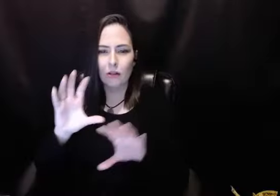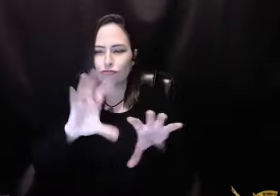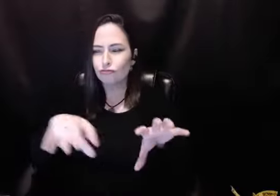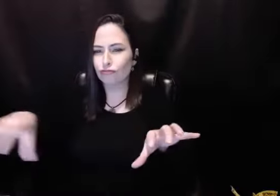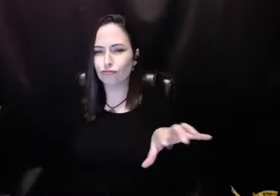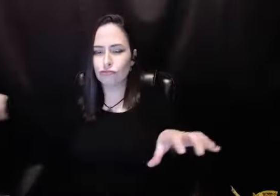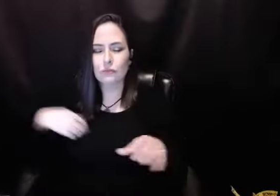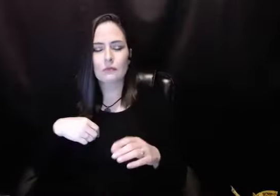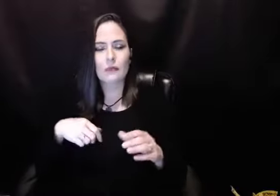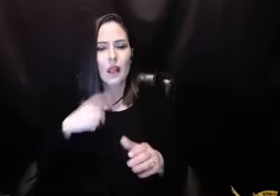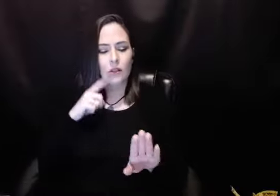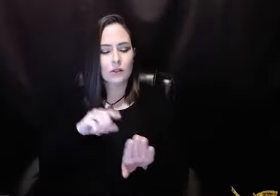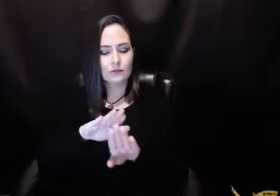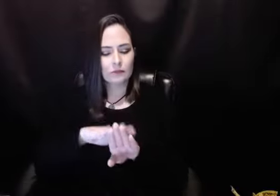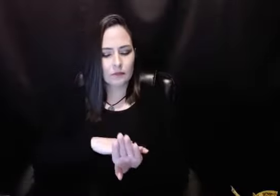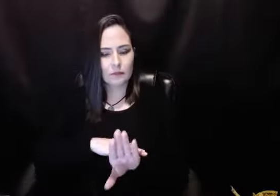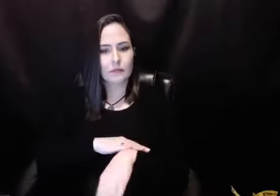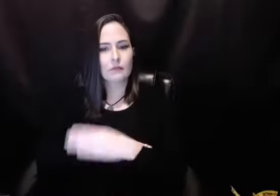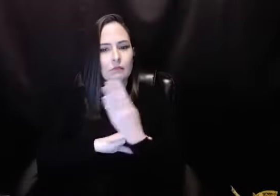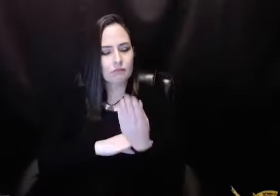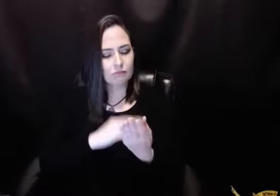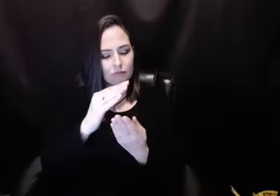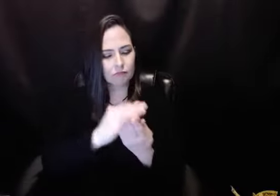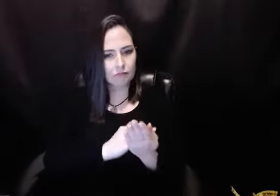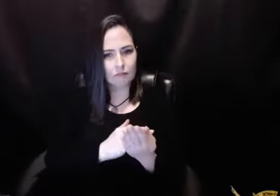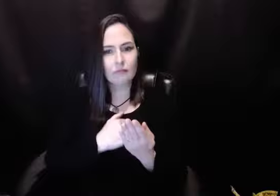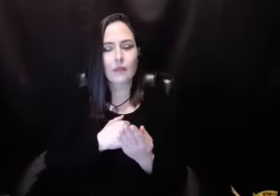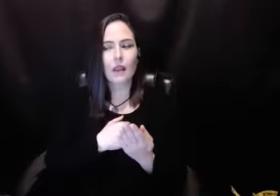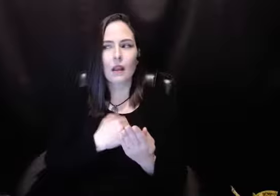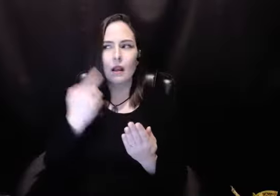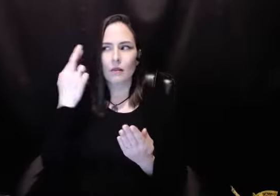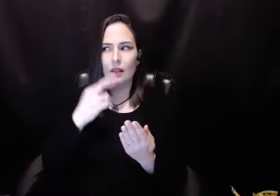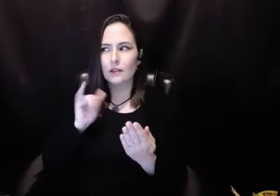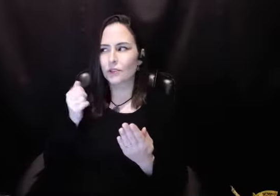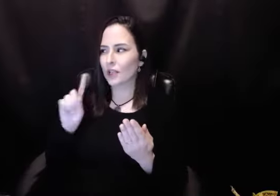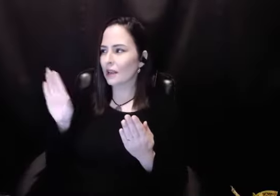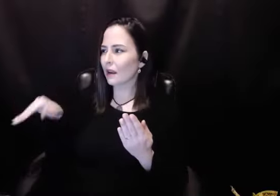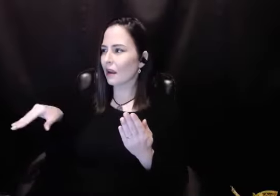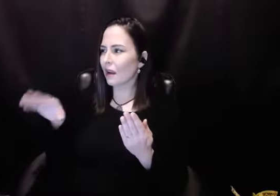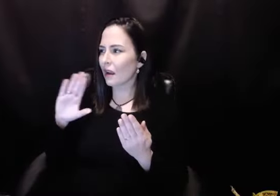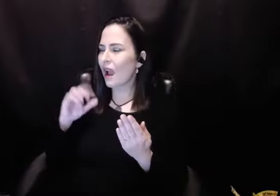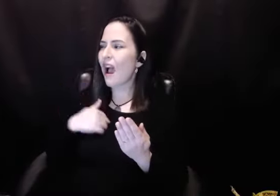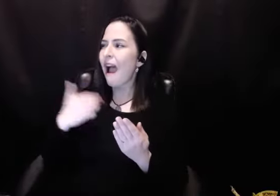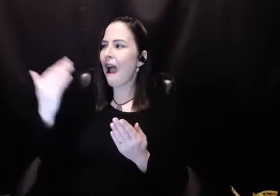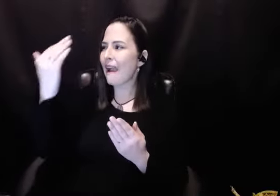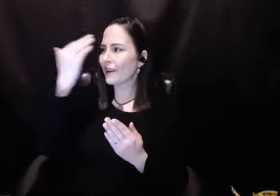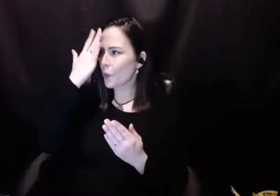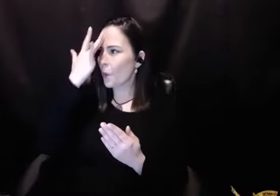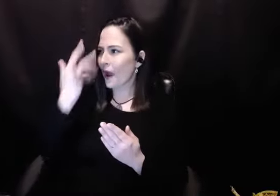we were going to a potluck. And I'm looking at both sides of my list. And I have a revelation. And I